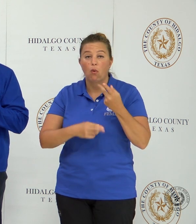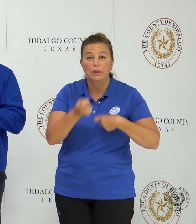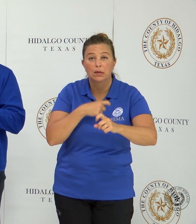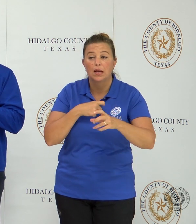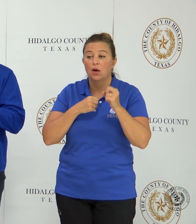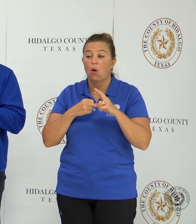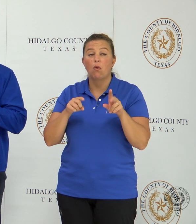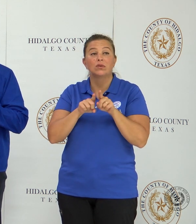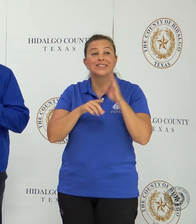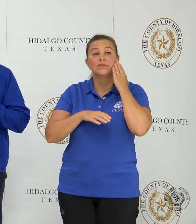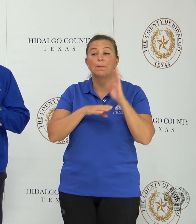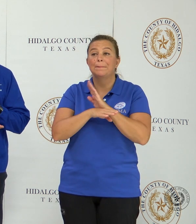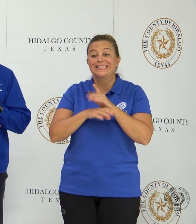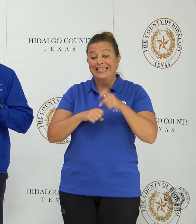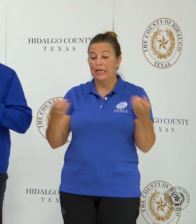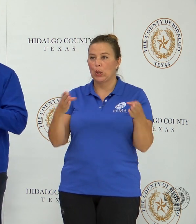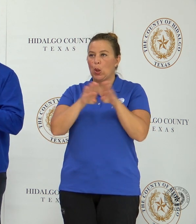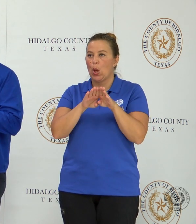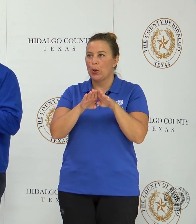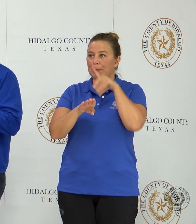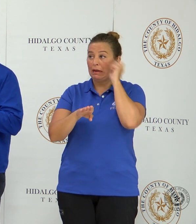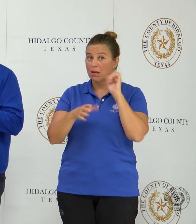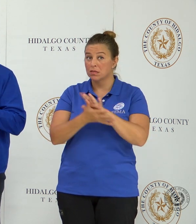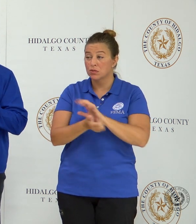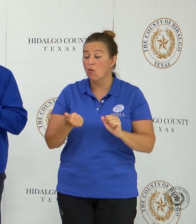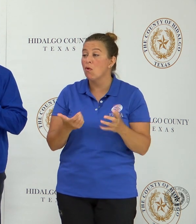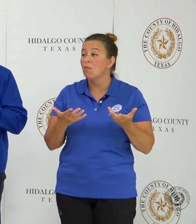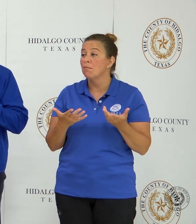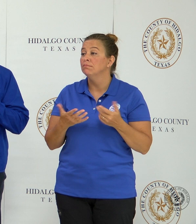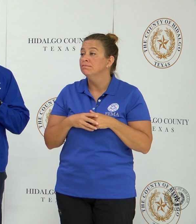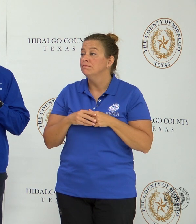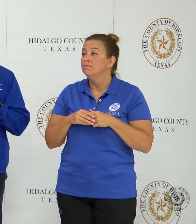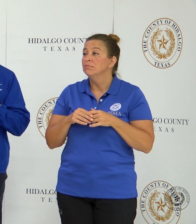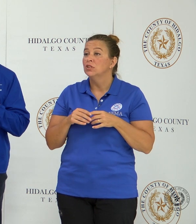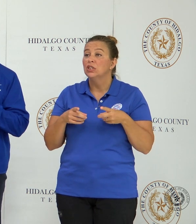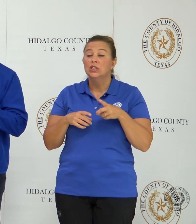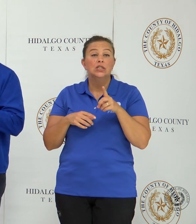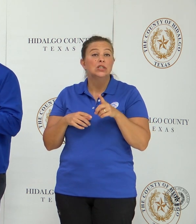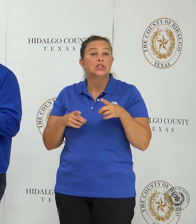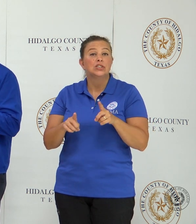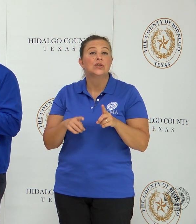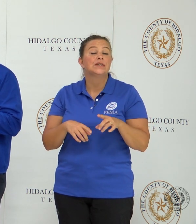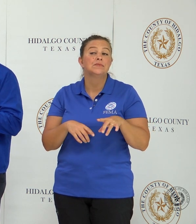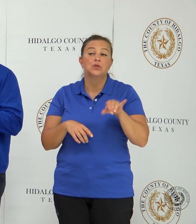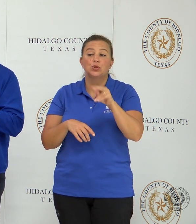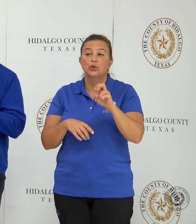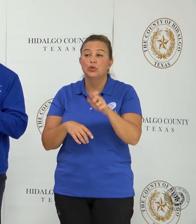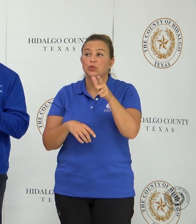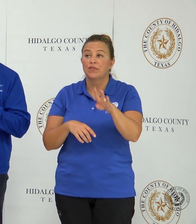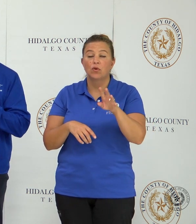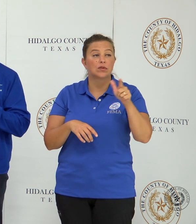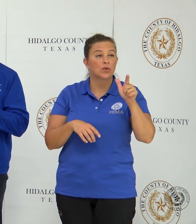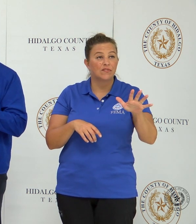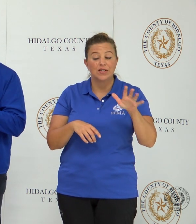if your business needed to close because of the severe storms that occur during June 24th and 25th, in the